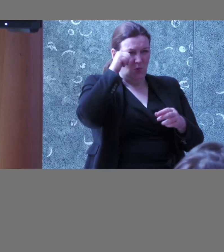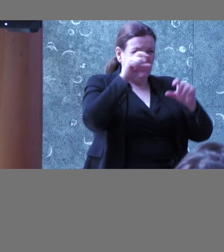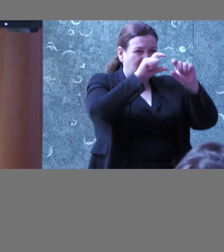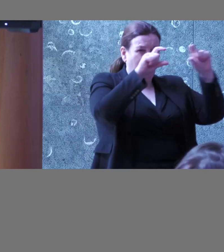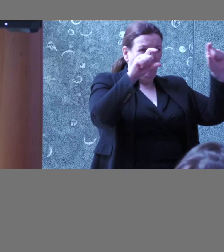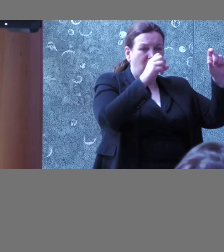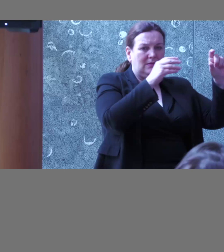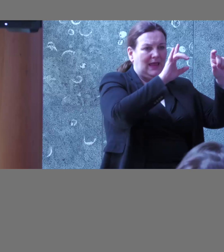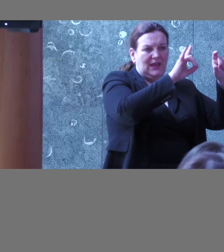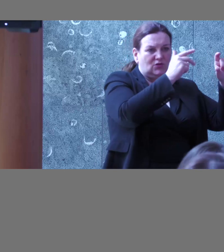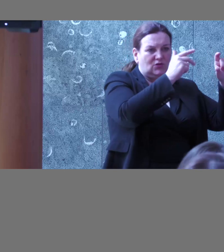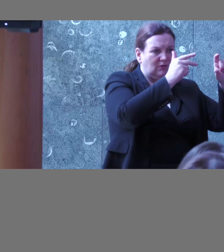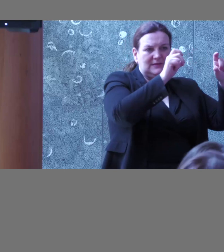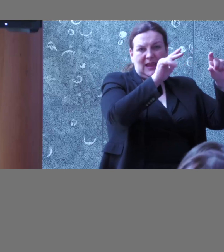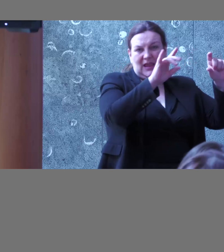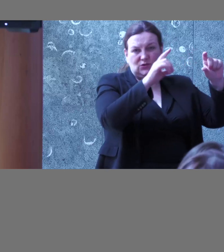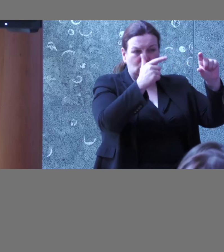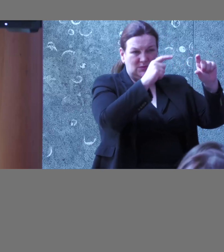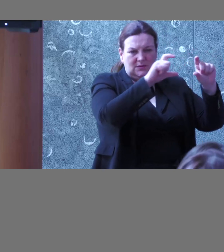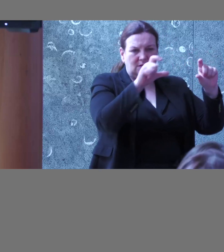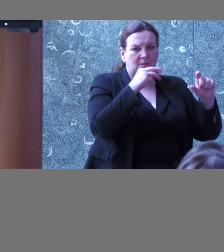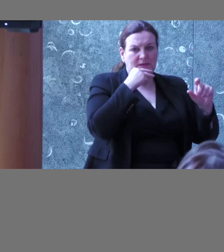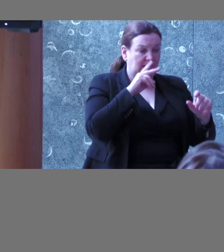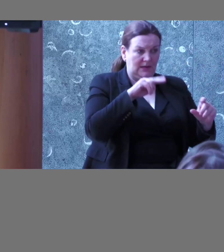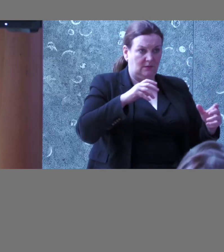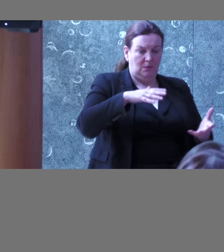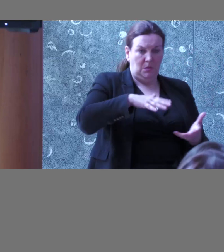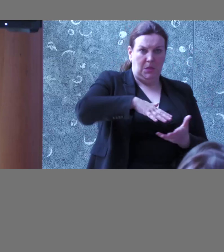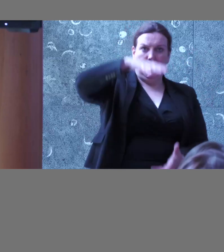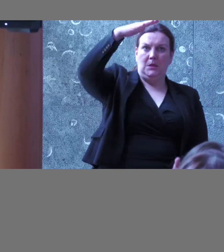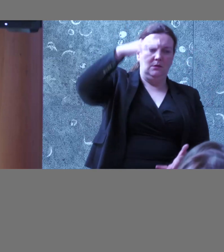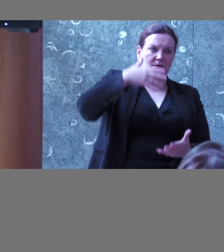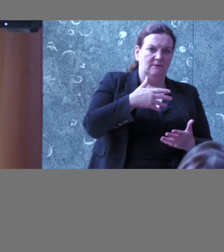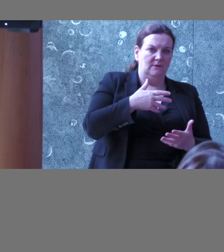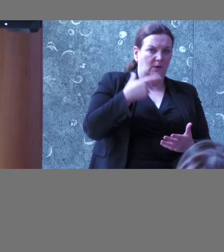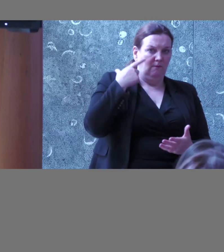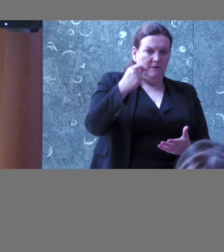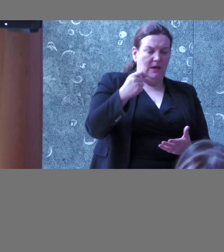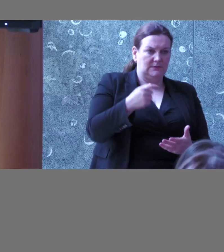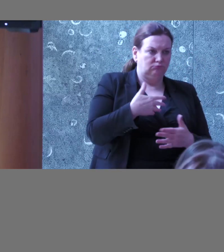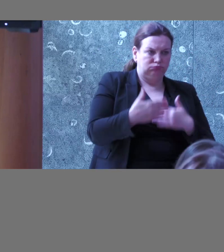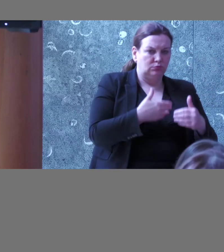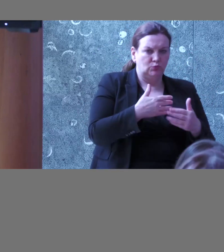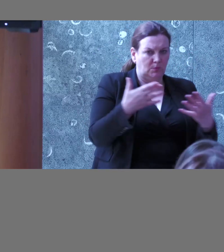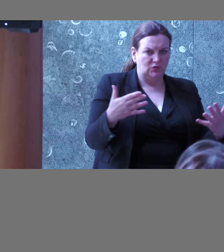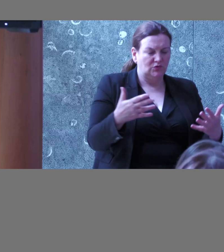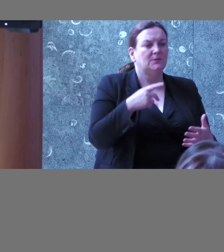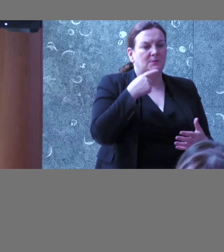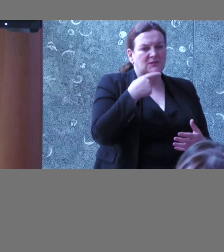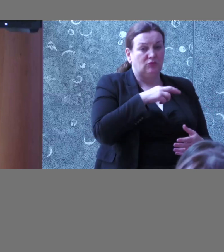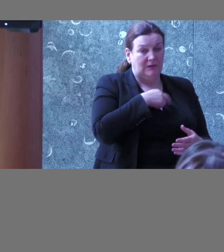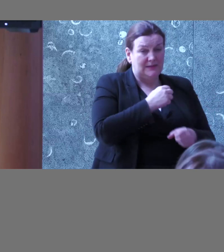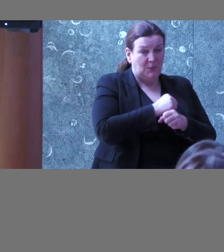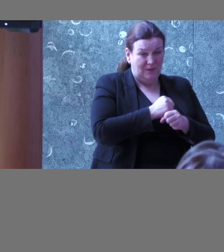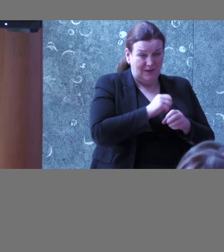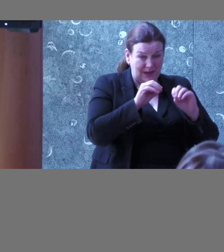so that can get completely unwieldy very fast so yeah so it's all true that whole education piece again I think but